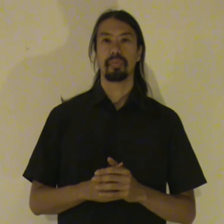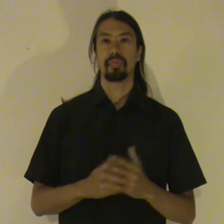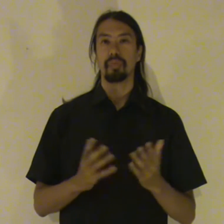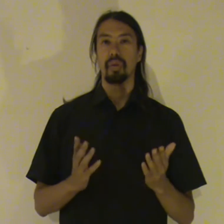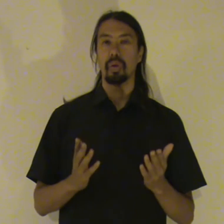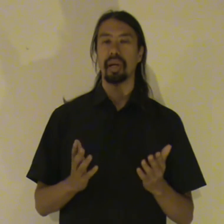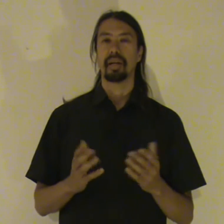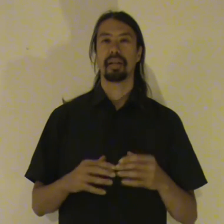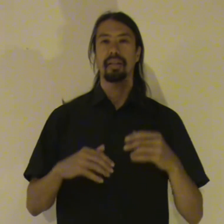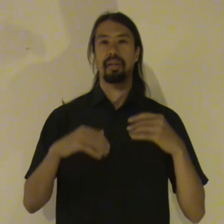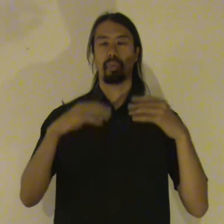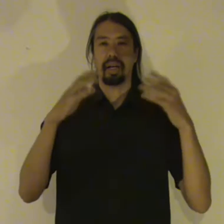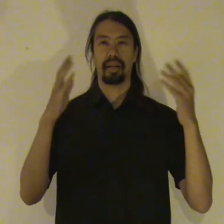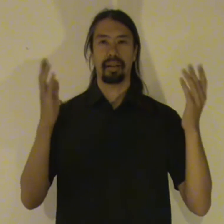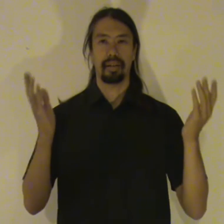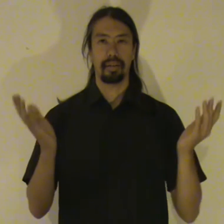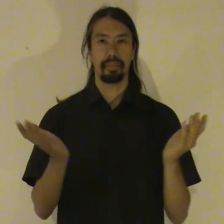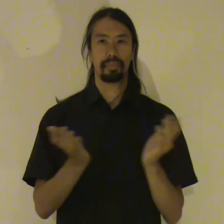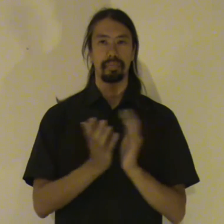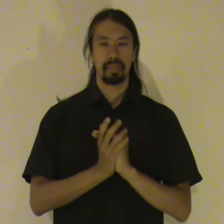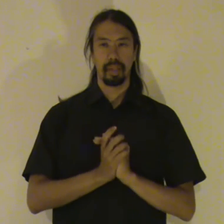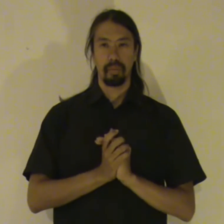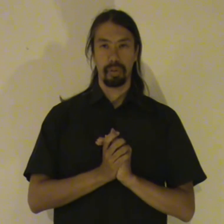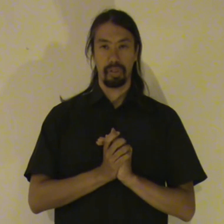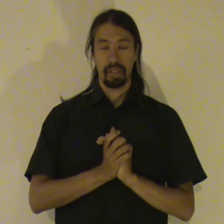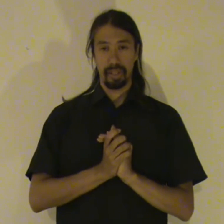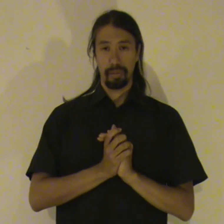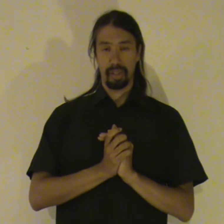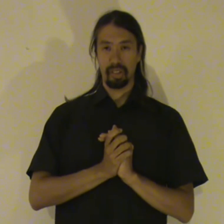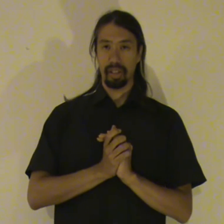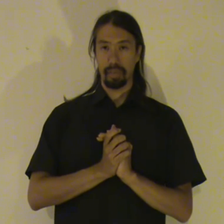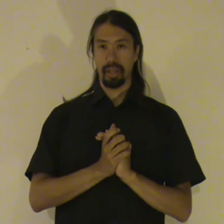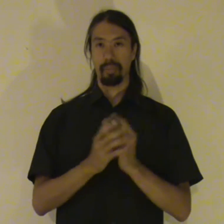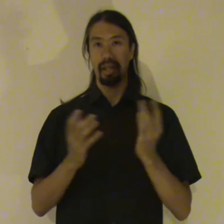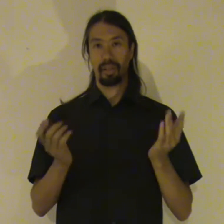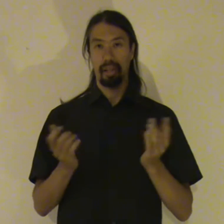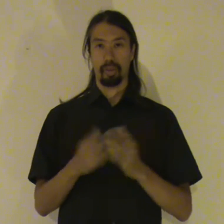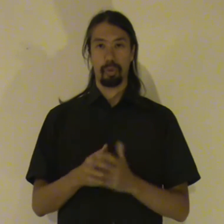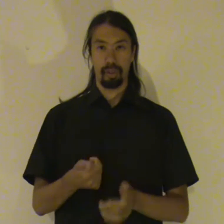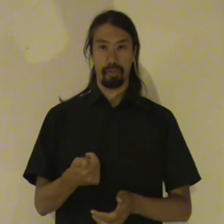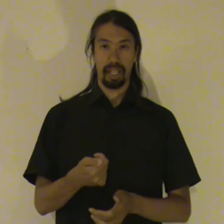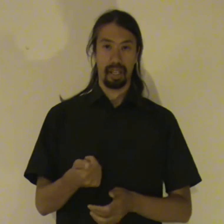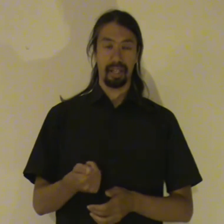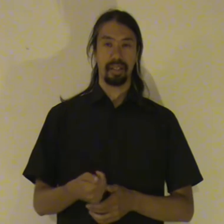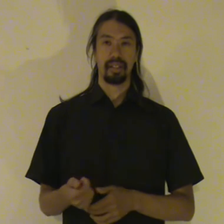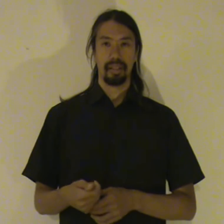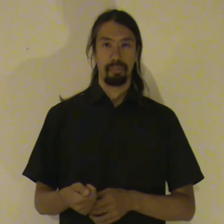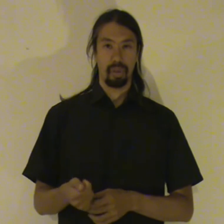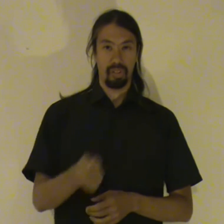But looking in a way. With your sensitivity. Is a little bit like being in a dark room. With a flashlight. You can see